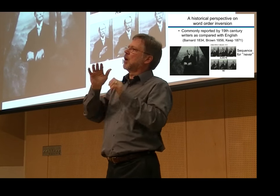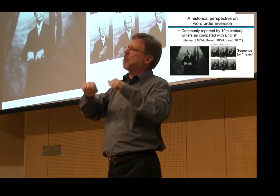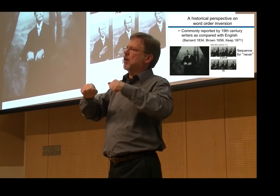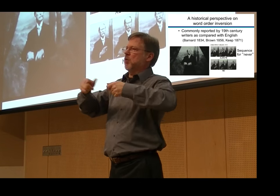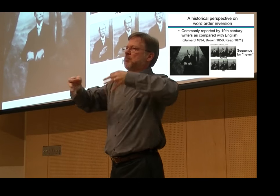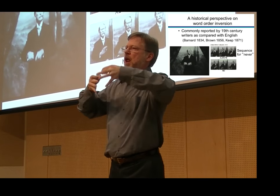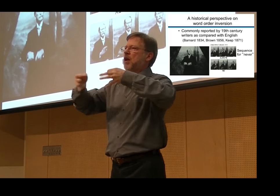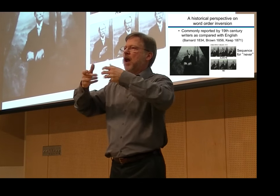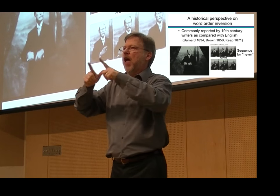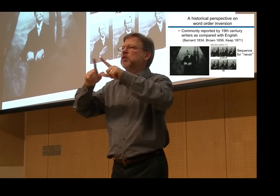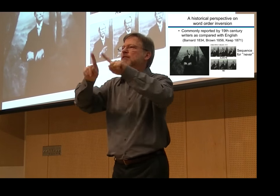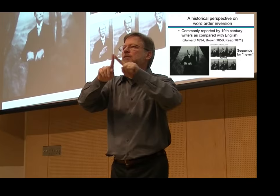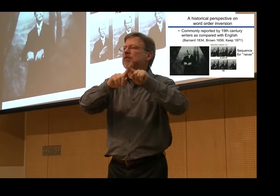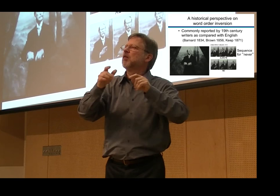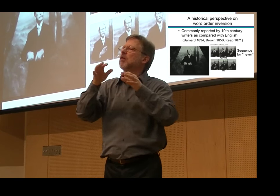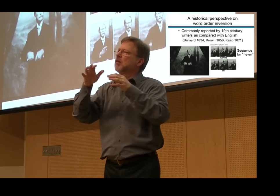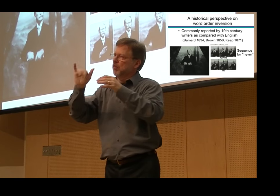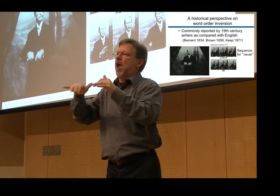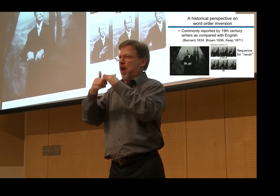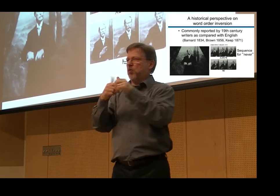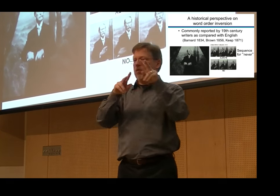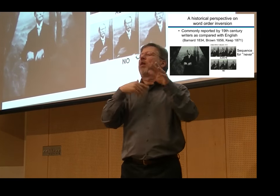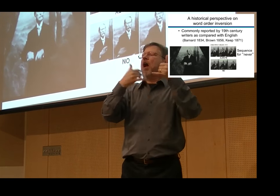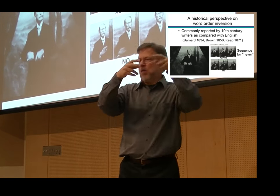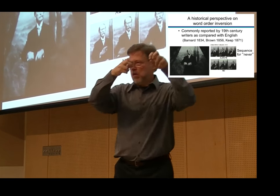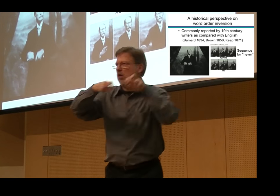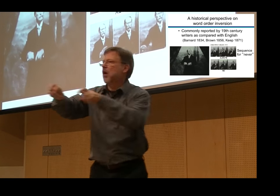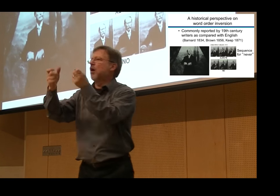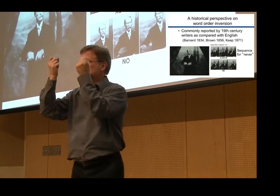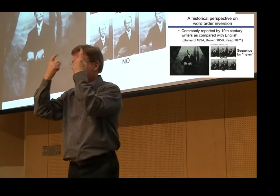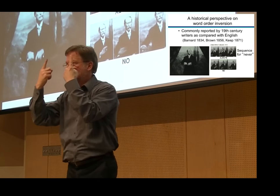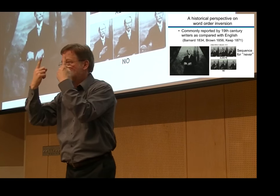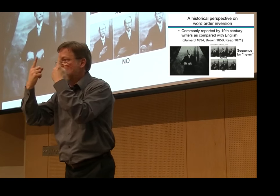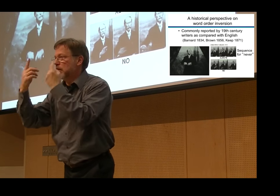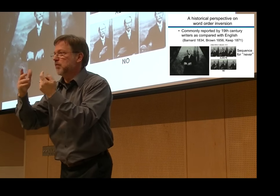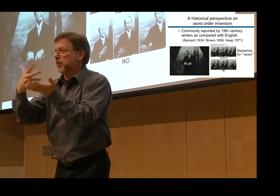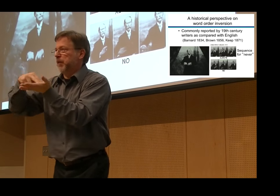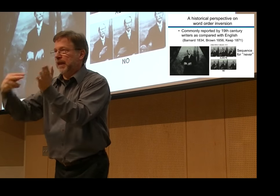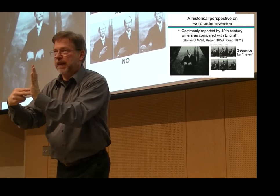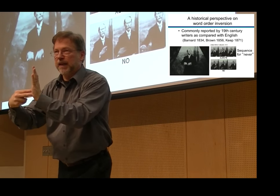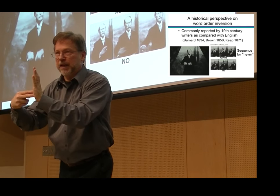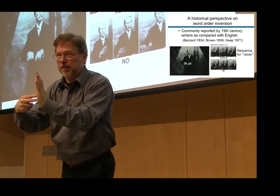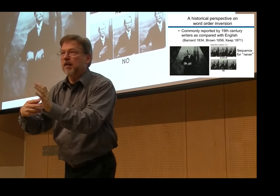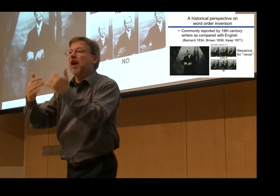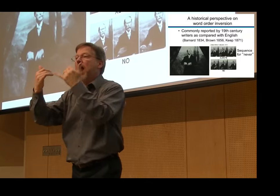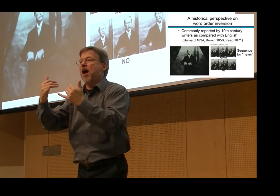does it in the inverse order, if you will. This is one of their accountings for how the language